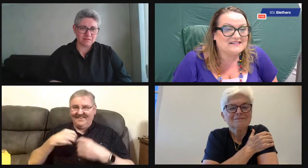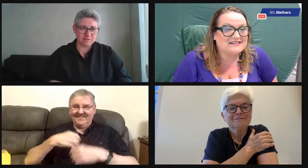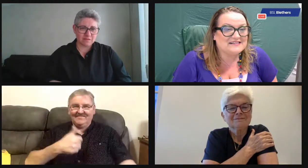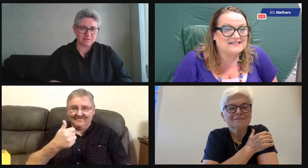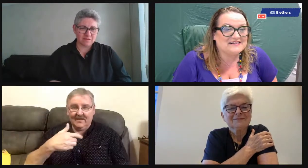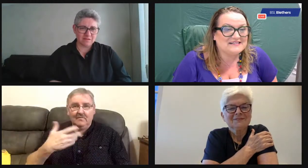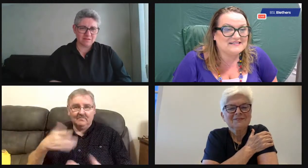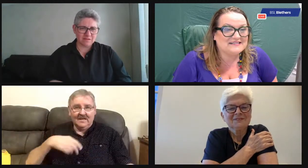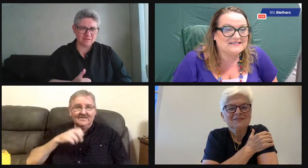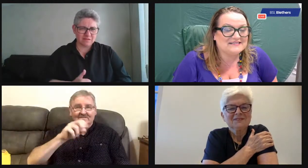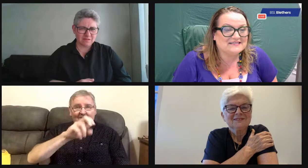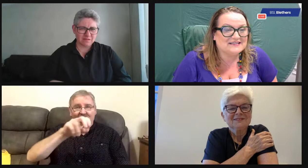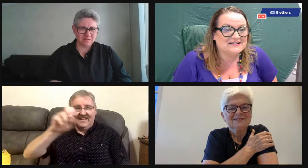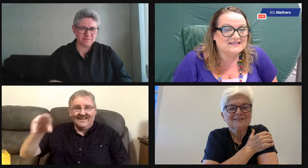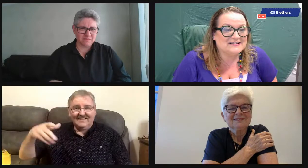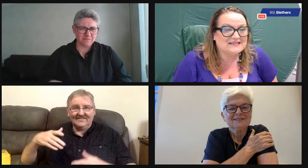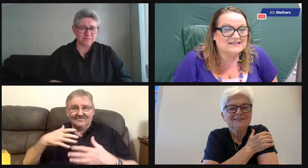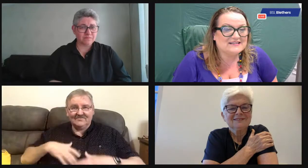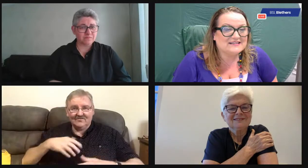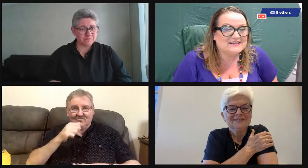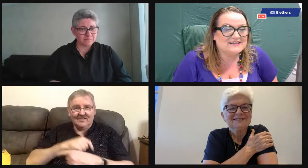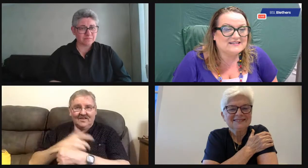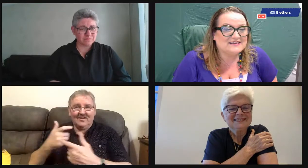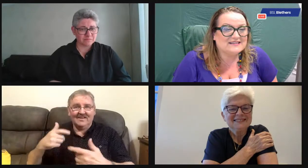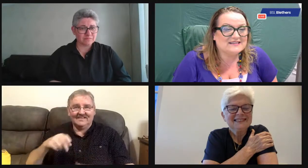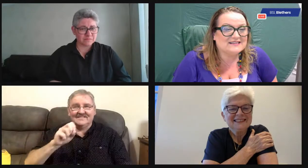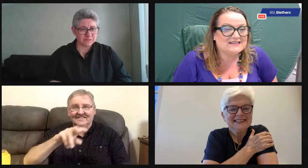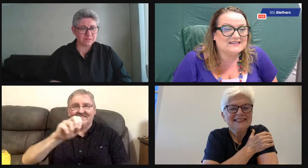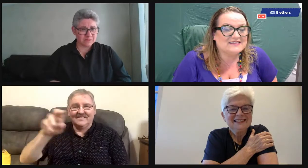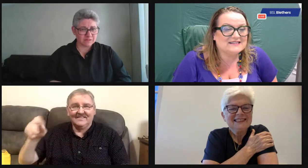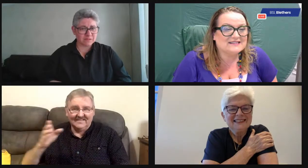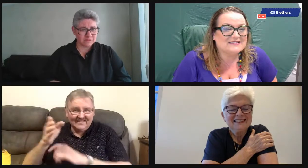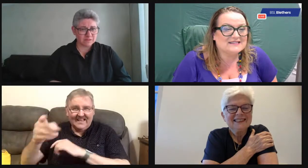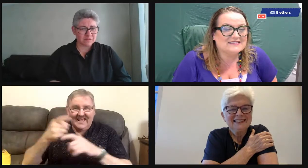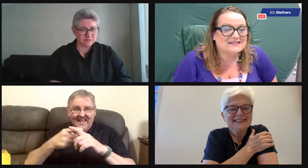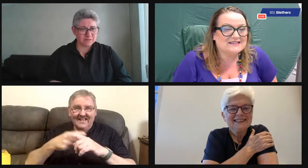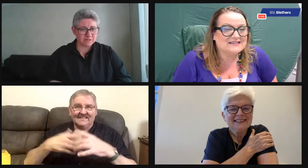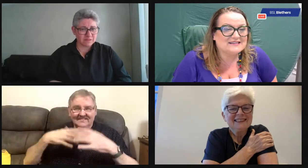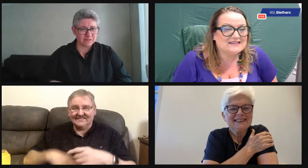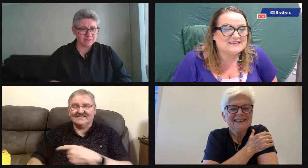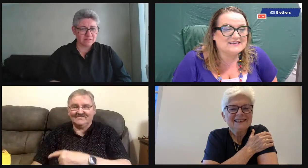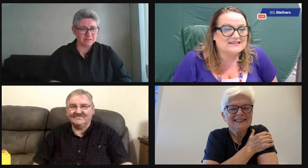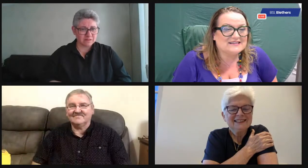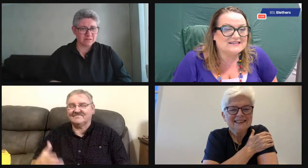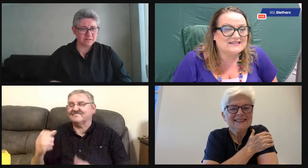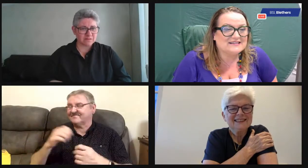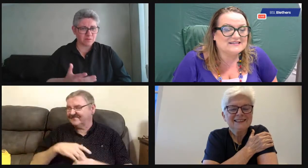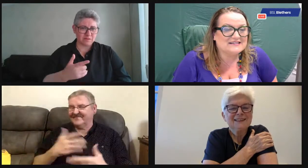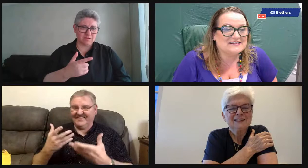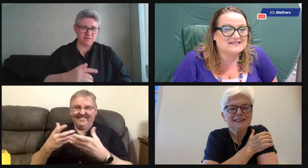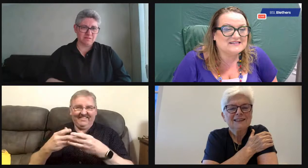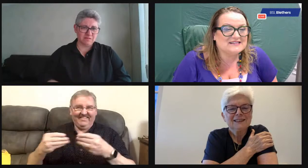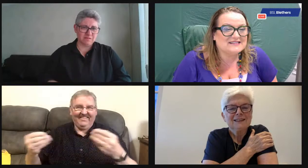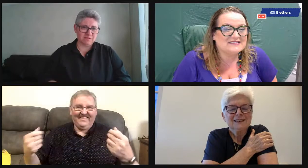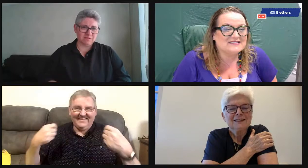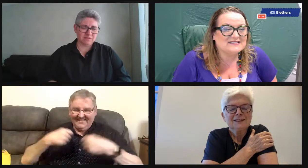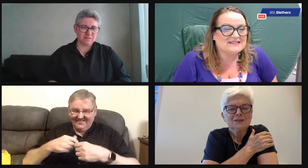And then I couldn't believe it when she gave me that. And I traveled all over the country and in England wearing that and